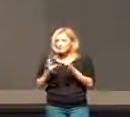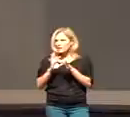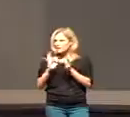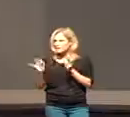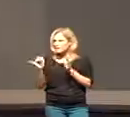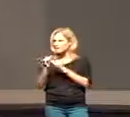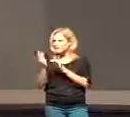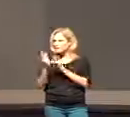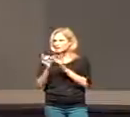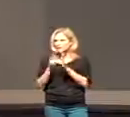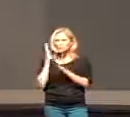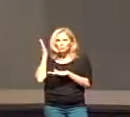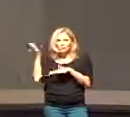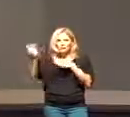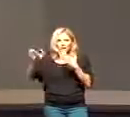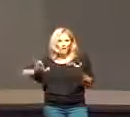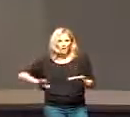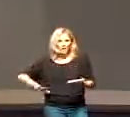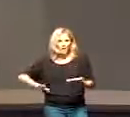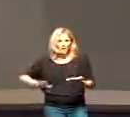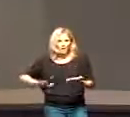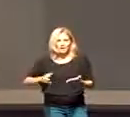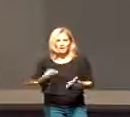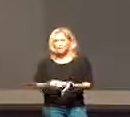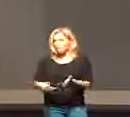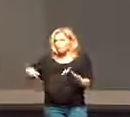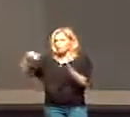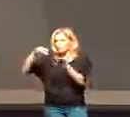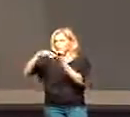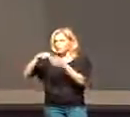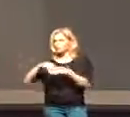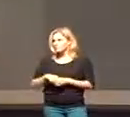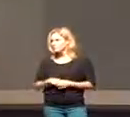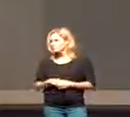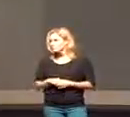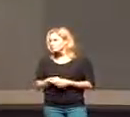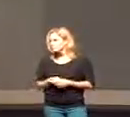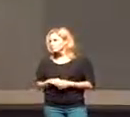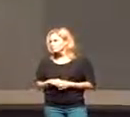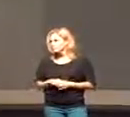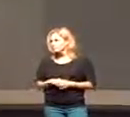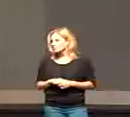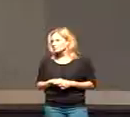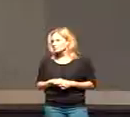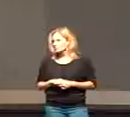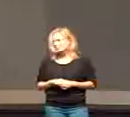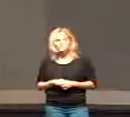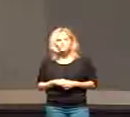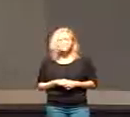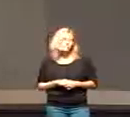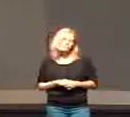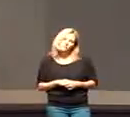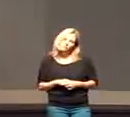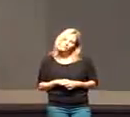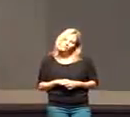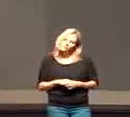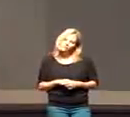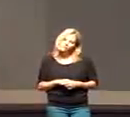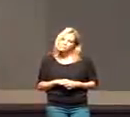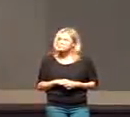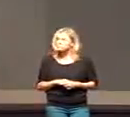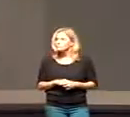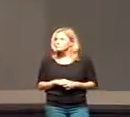that Jesus would die and be raised from the dead. What does Jesus call